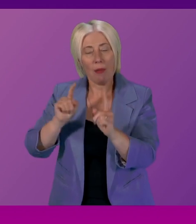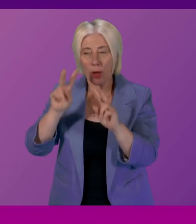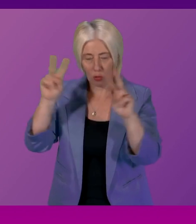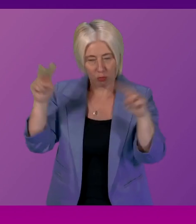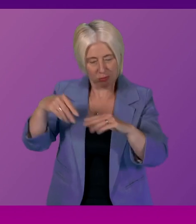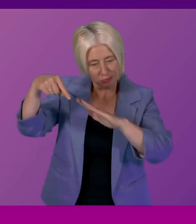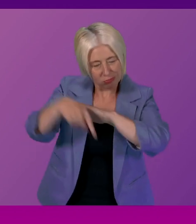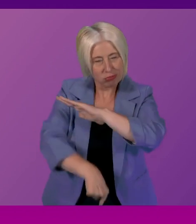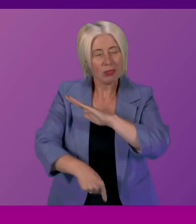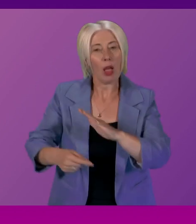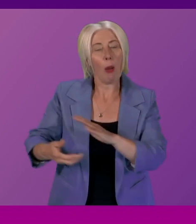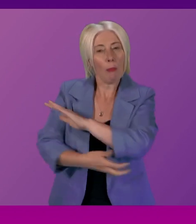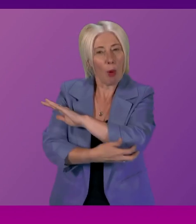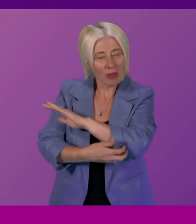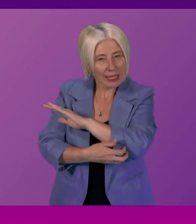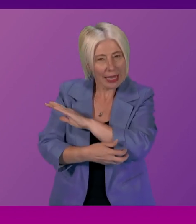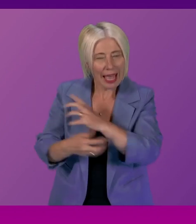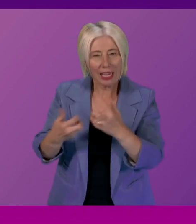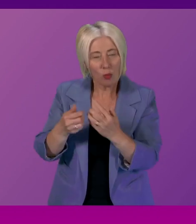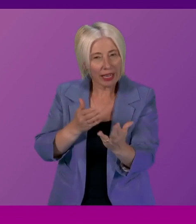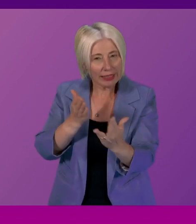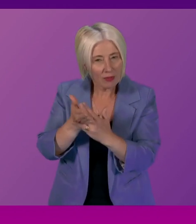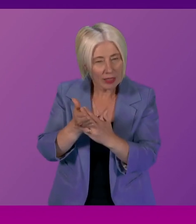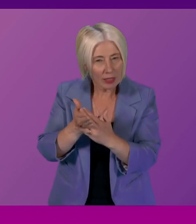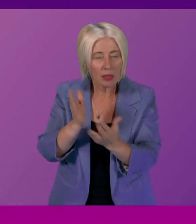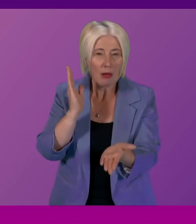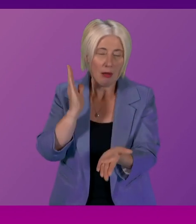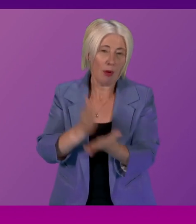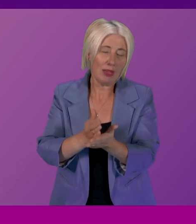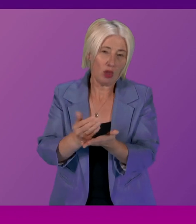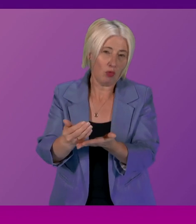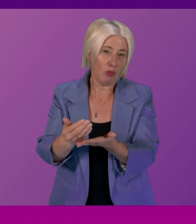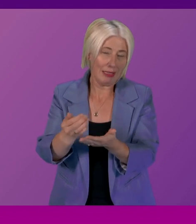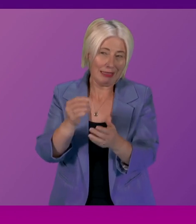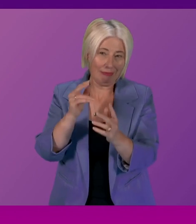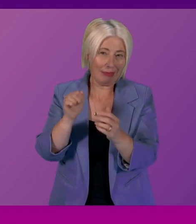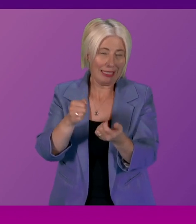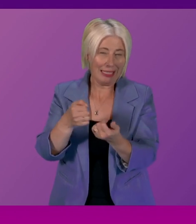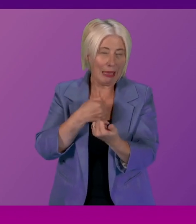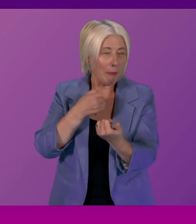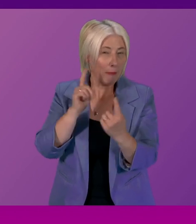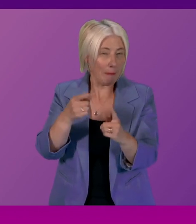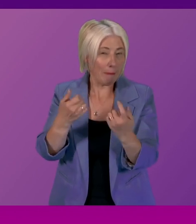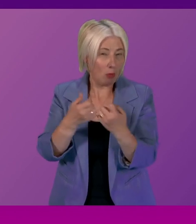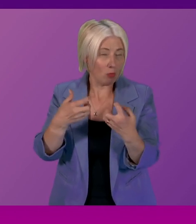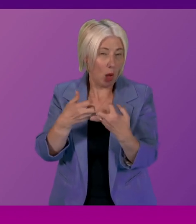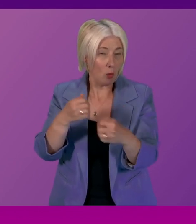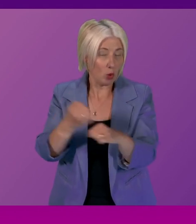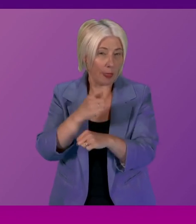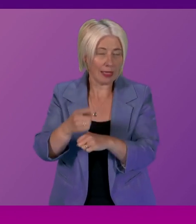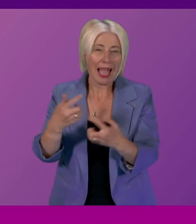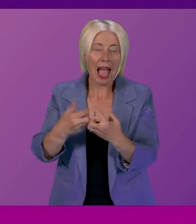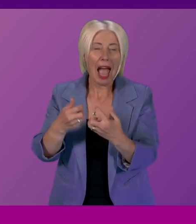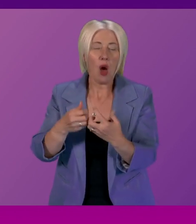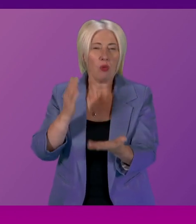interventions are clearly required at reserve level as well can you elaborate on how urgent and essentials